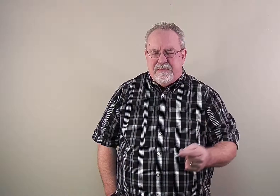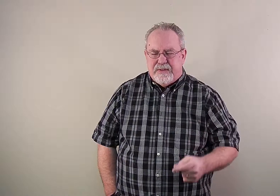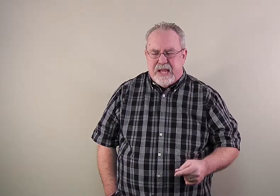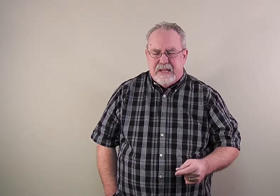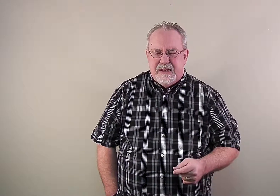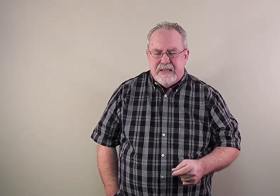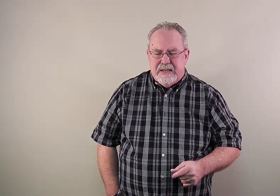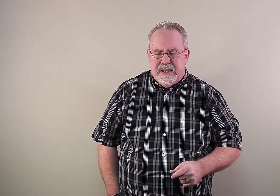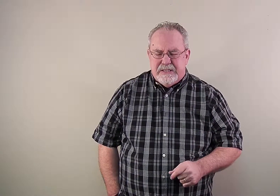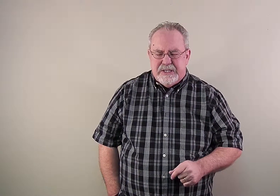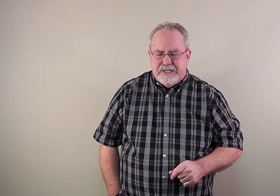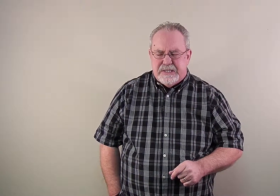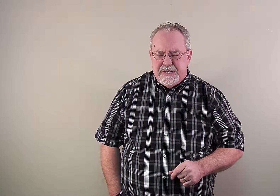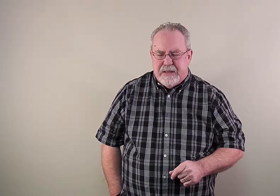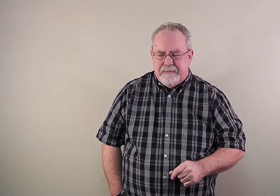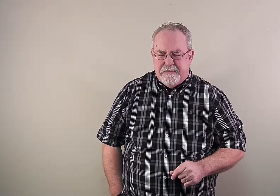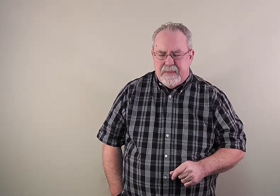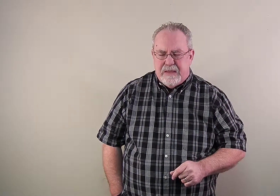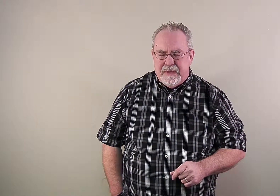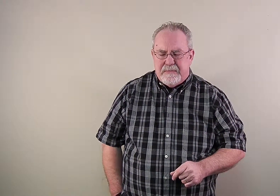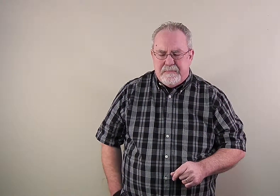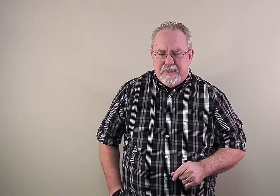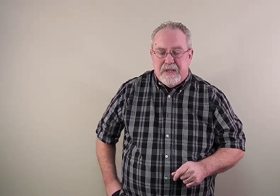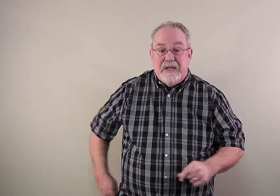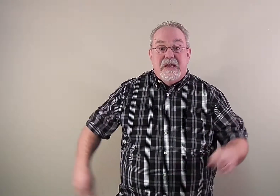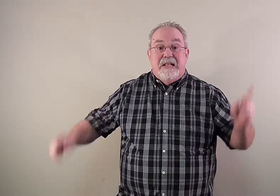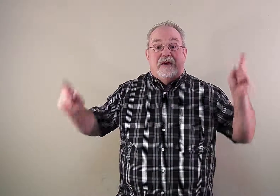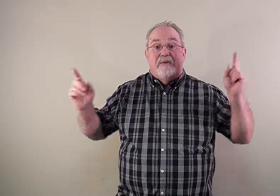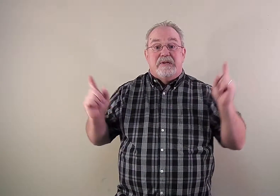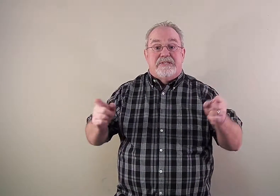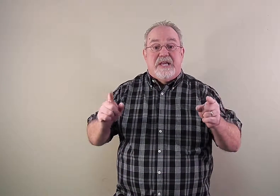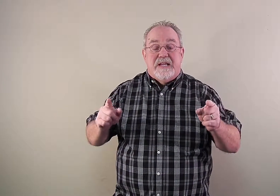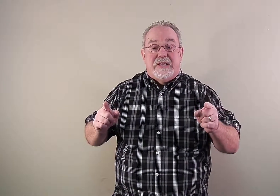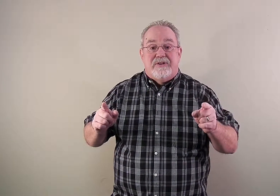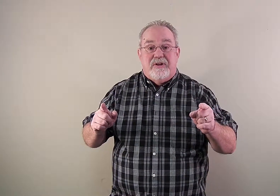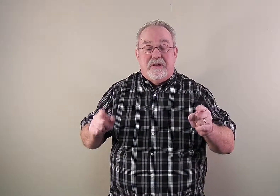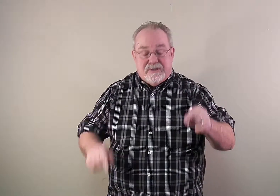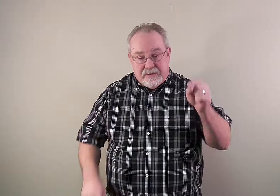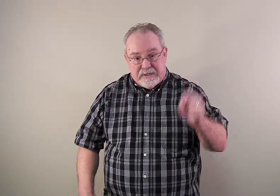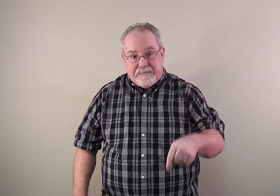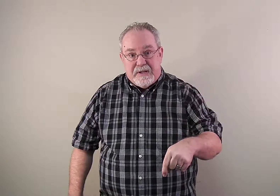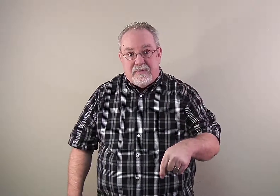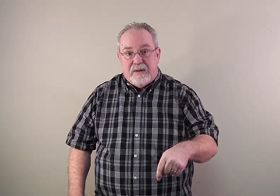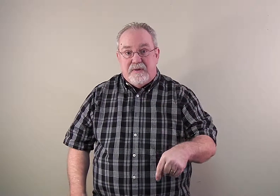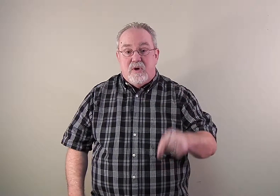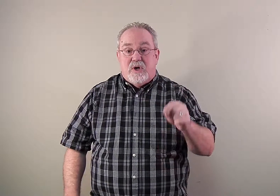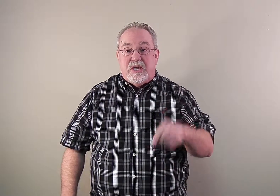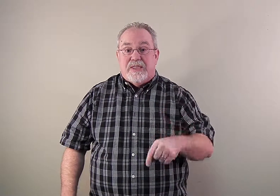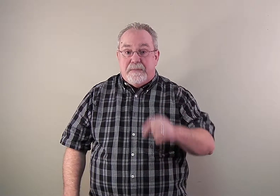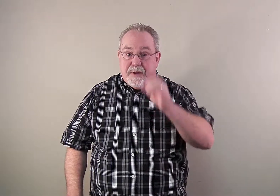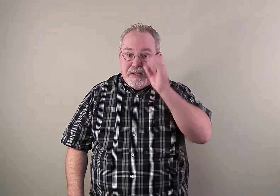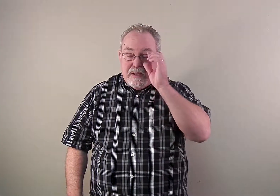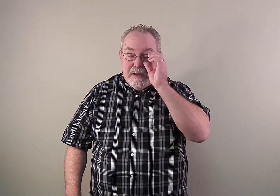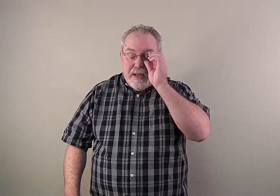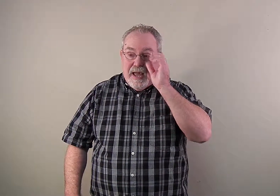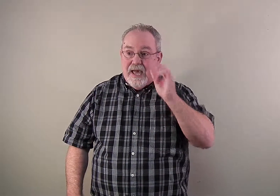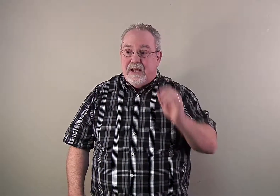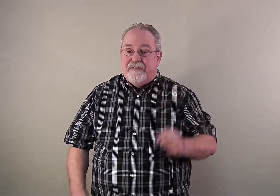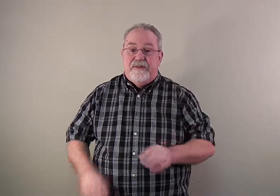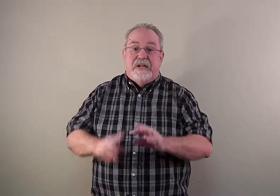you for that, in Jesus' name. Amen. Now, we want to stay connected to you. So there's a button right below. Click that button and fill